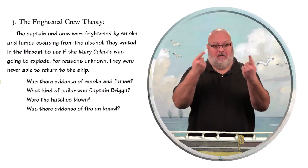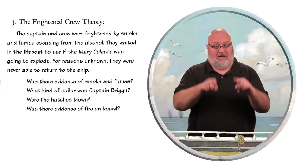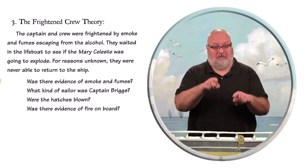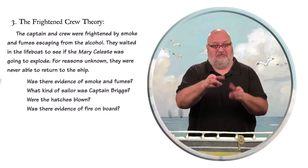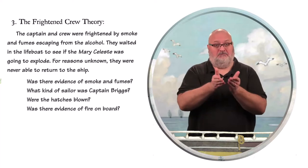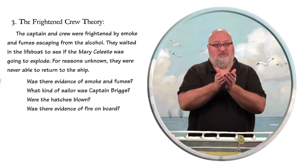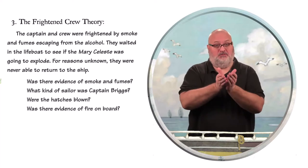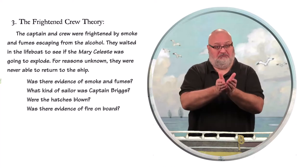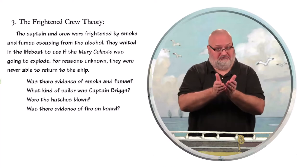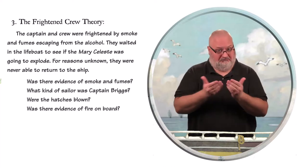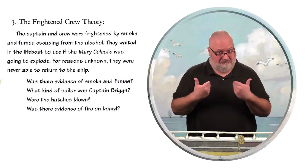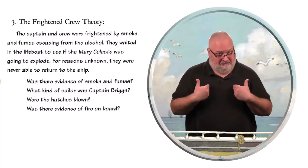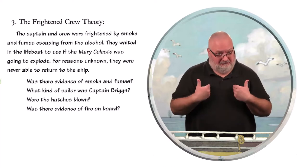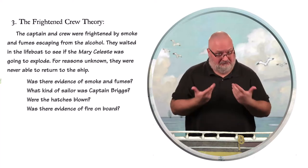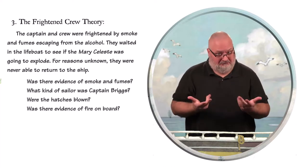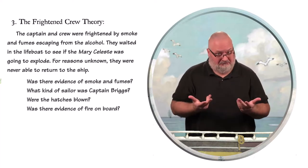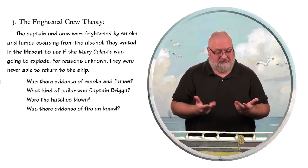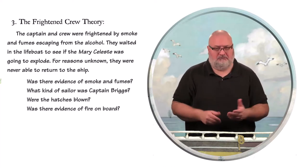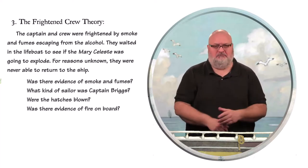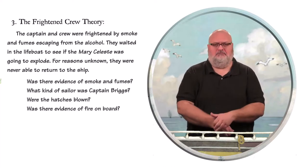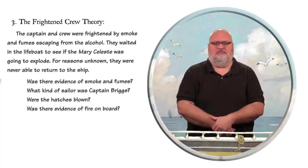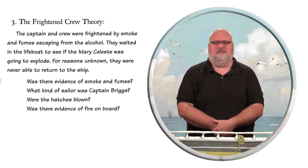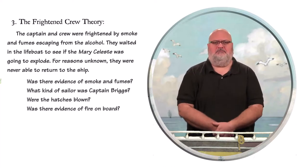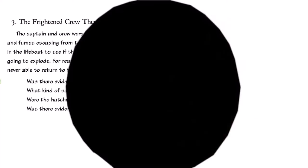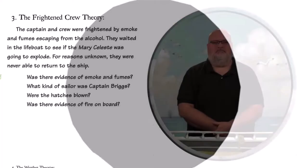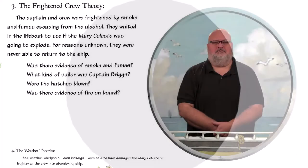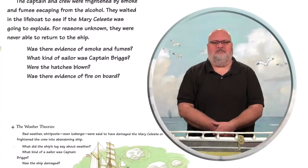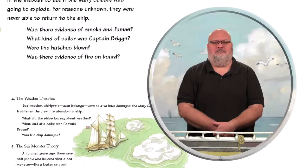Was there evidence of fire on board?